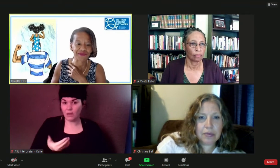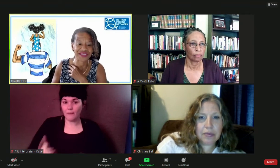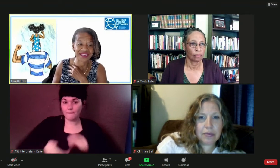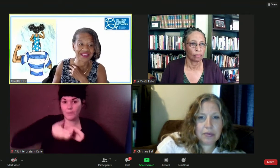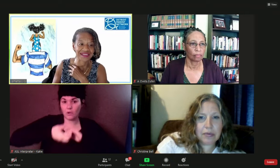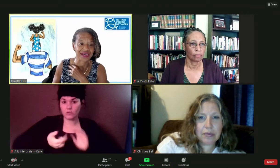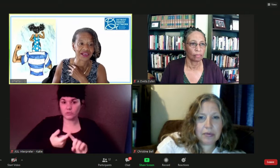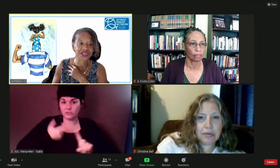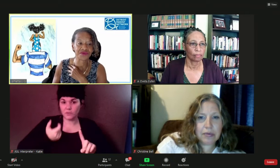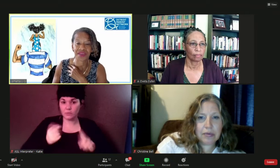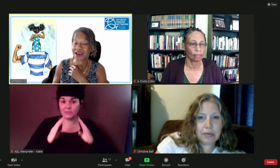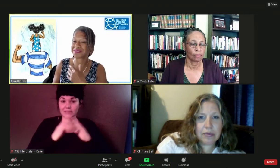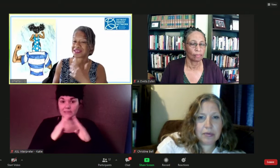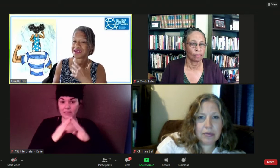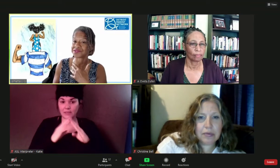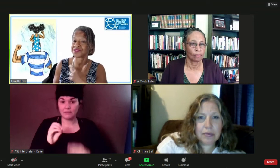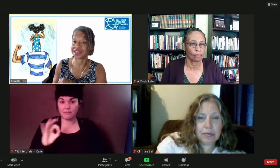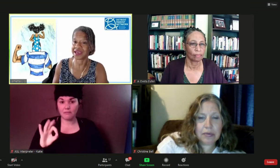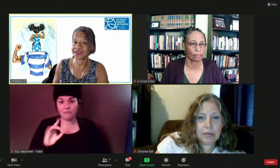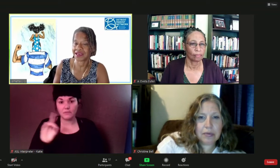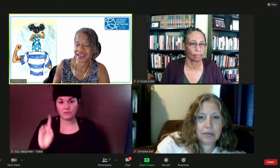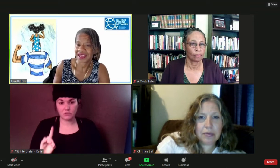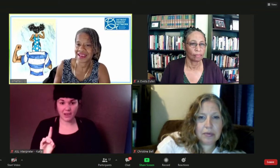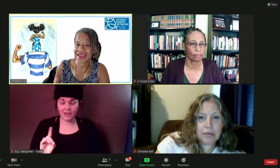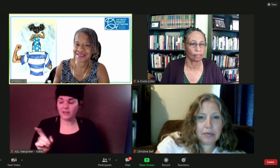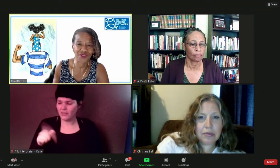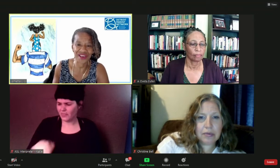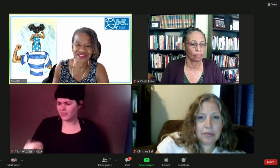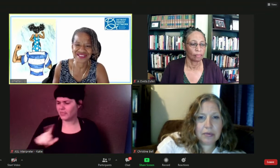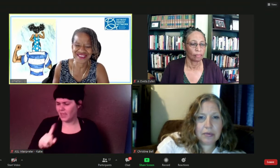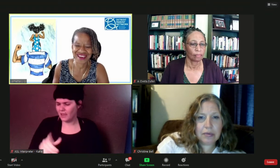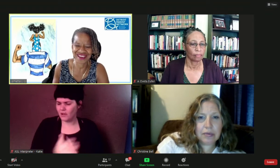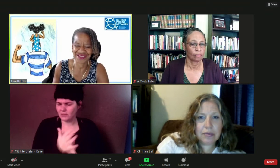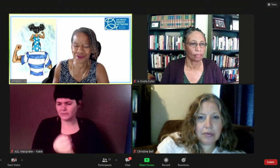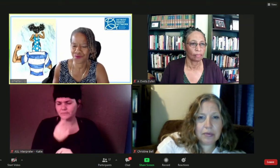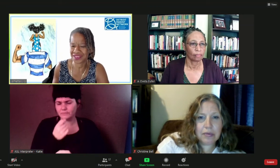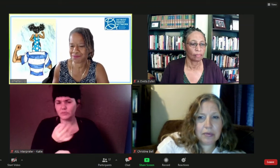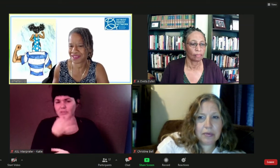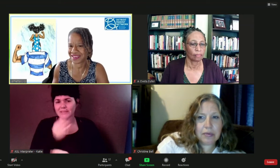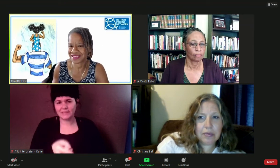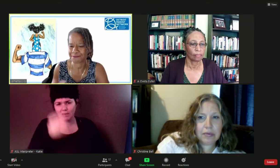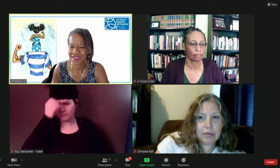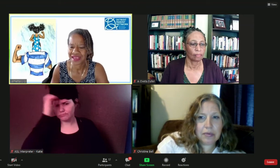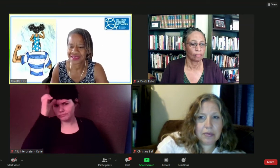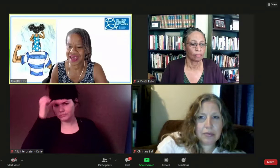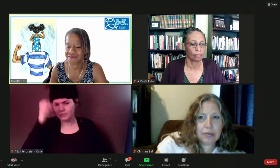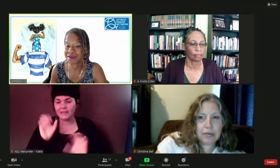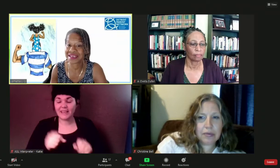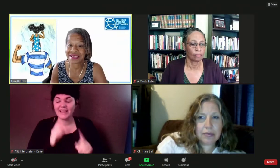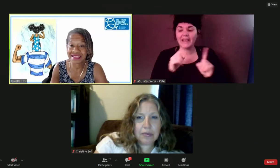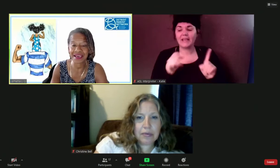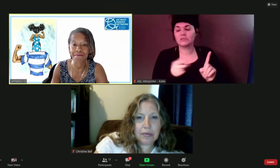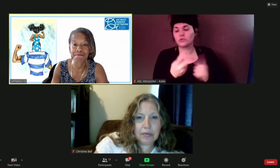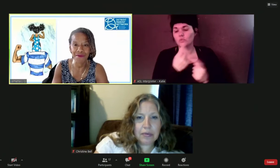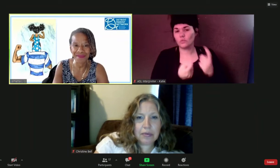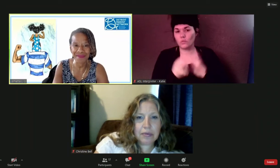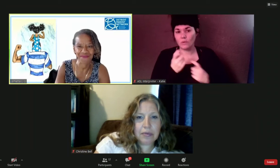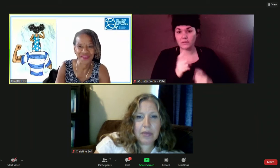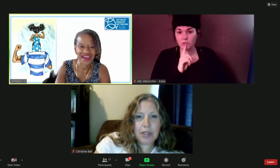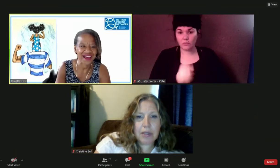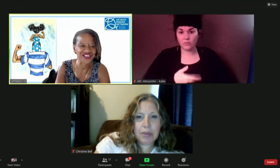the expertise to help us understand and ask some questions and so really pleased to have palencia